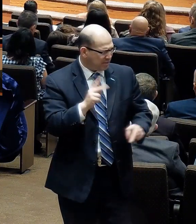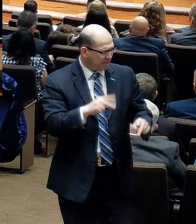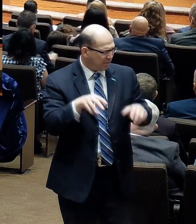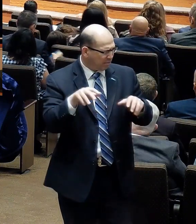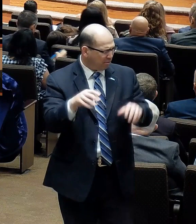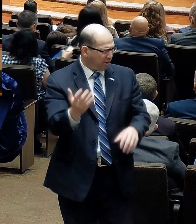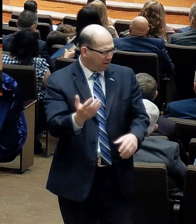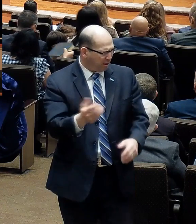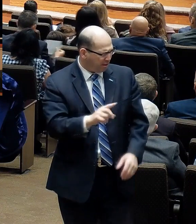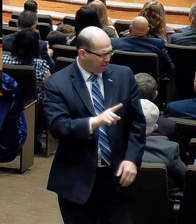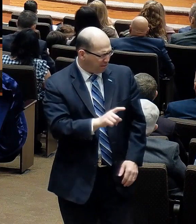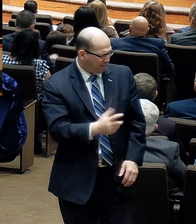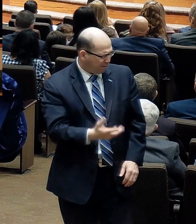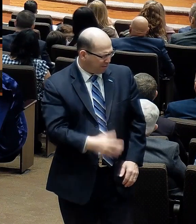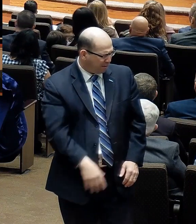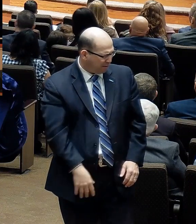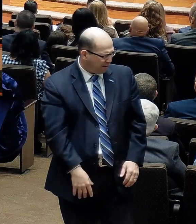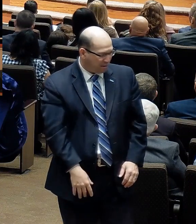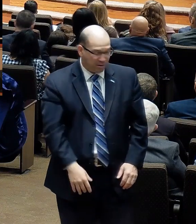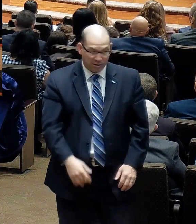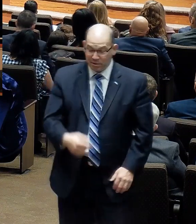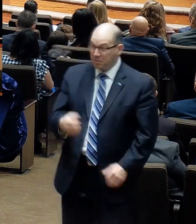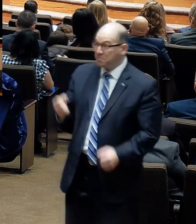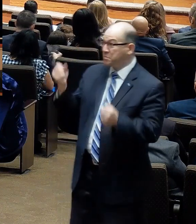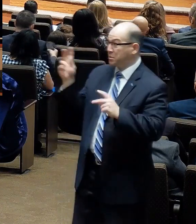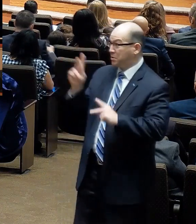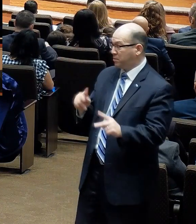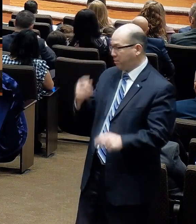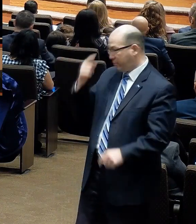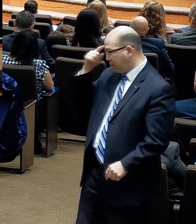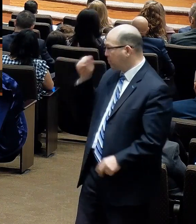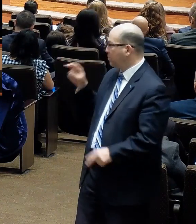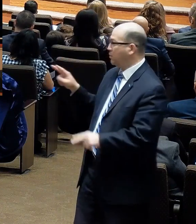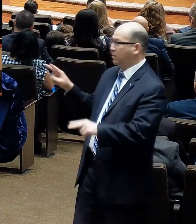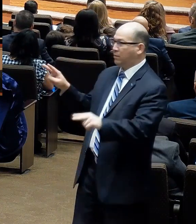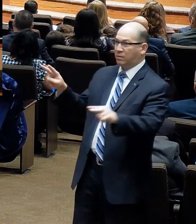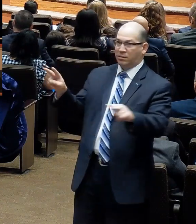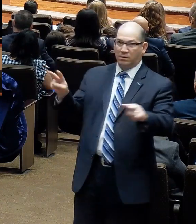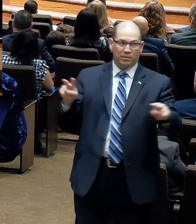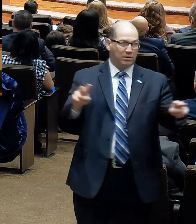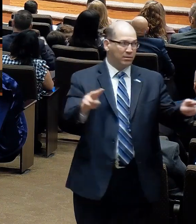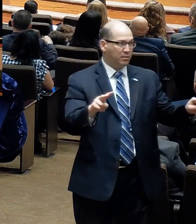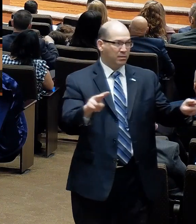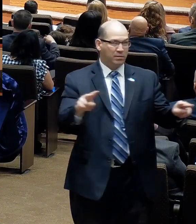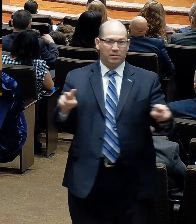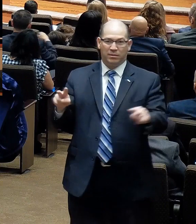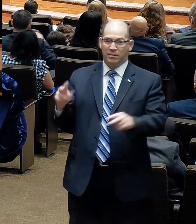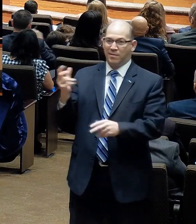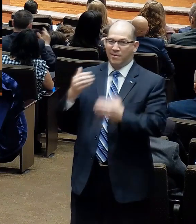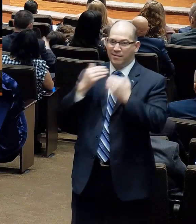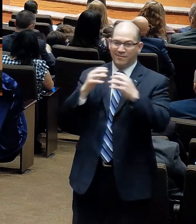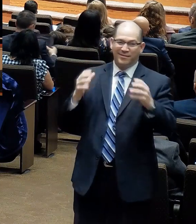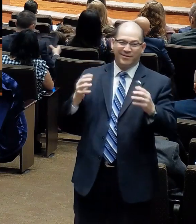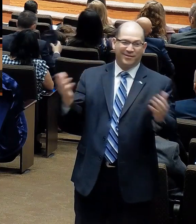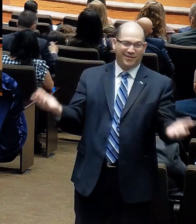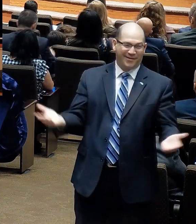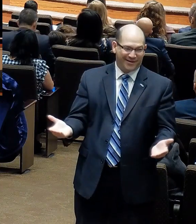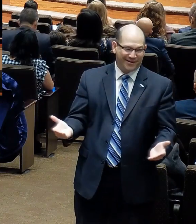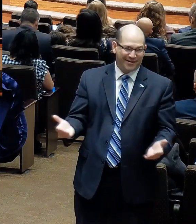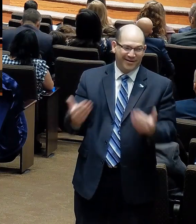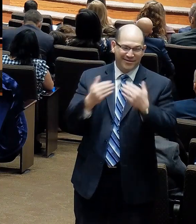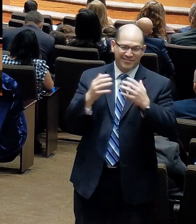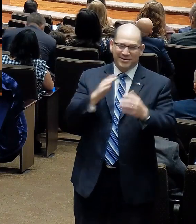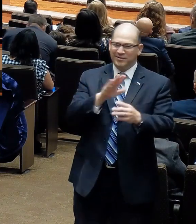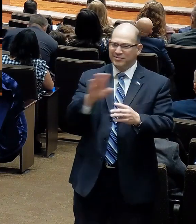I said, a lot of people are here and that's my, I look out how many people be here, but I'm so glad to be here. I'm thankful for the impact and the